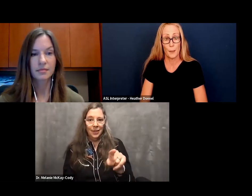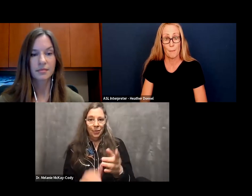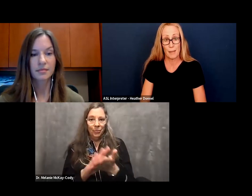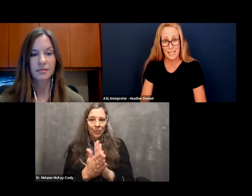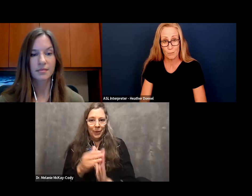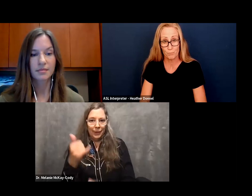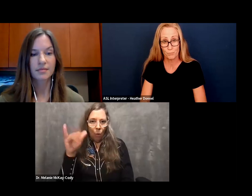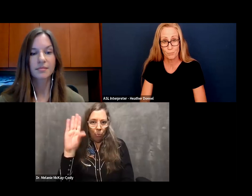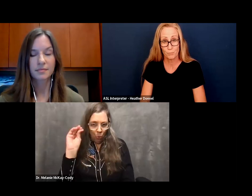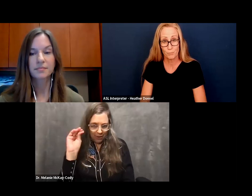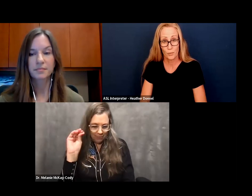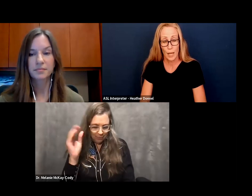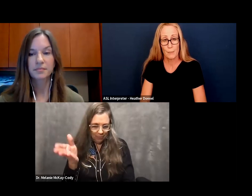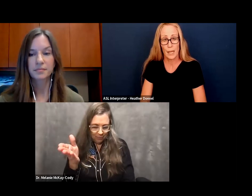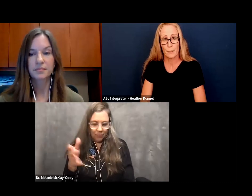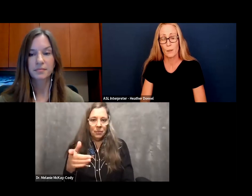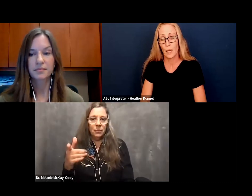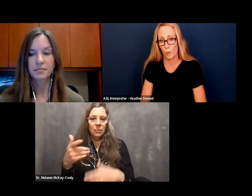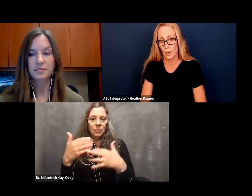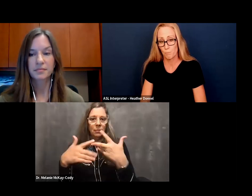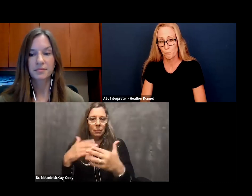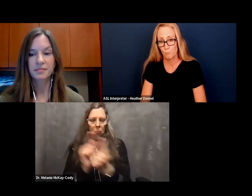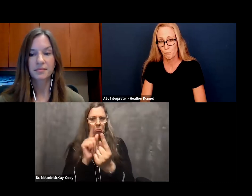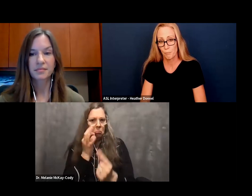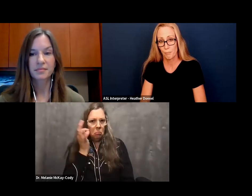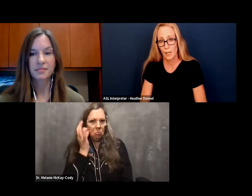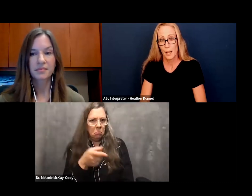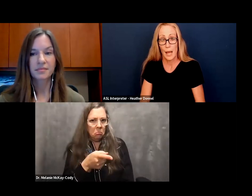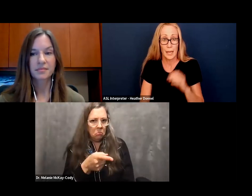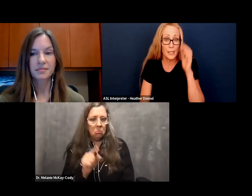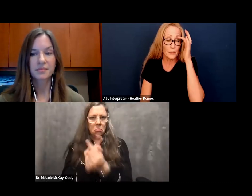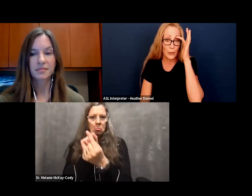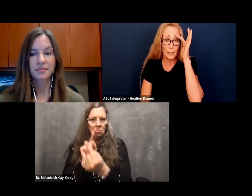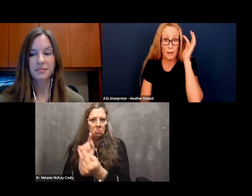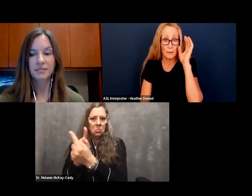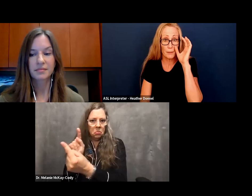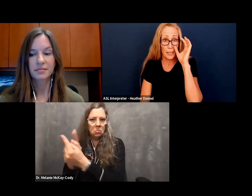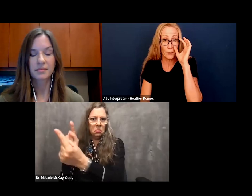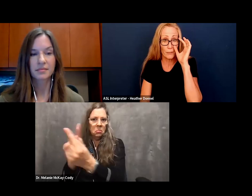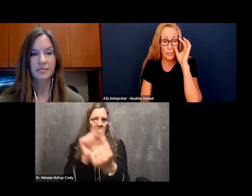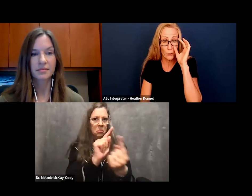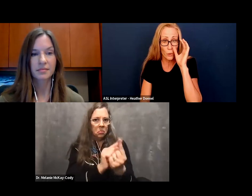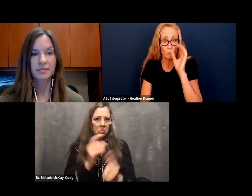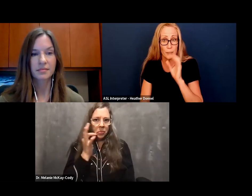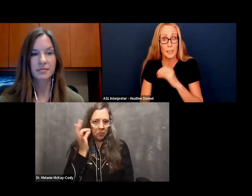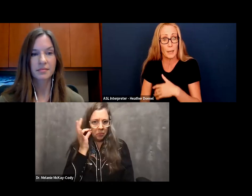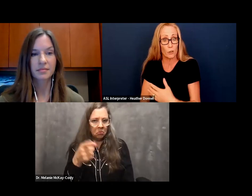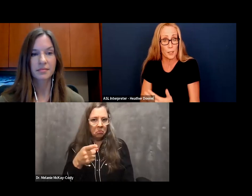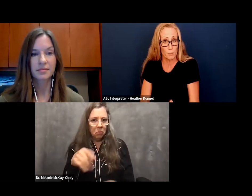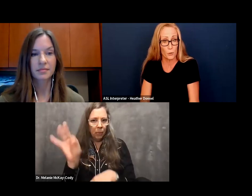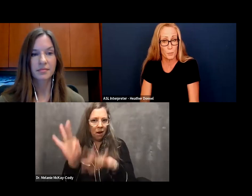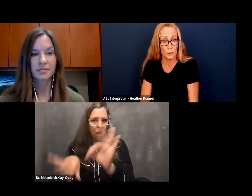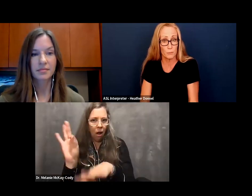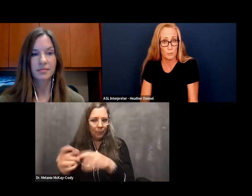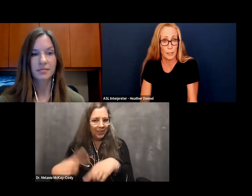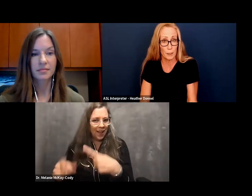Basin and became a cowboy. And there he met a native individual and he came